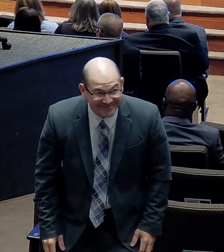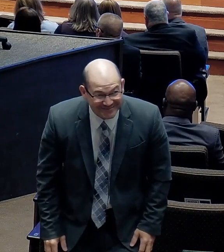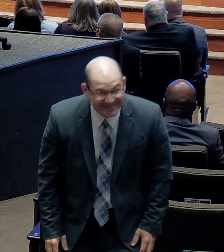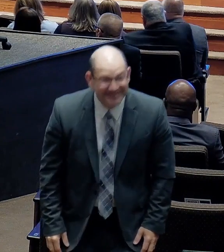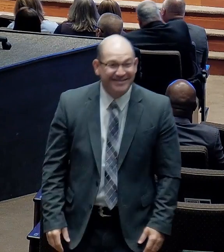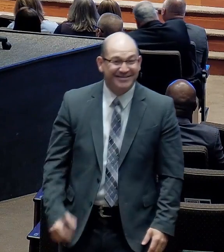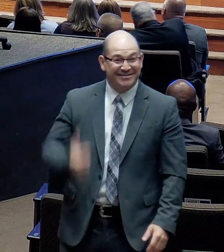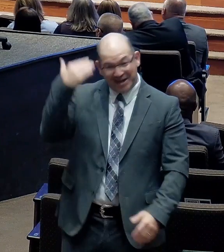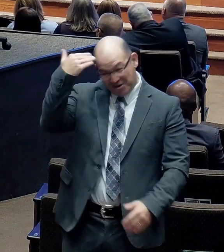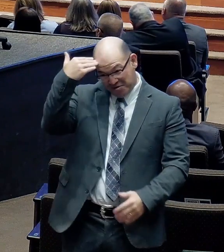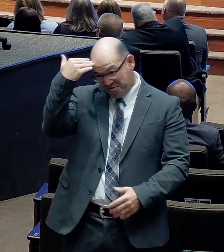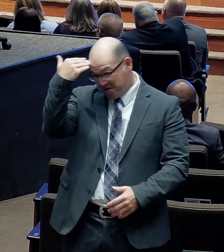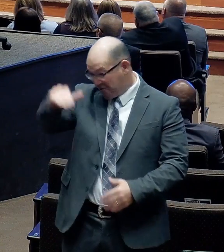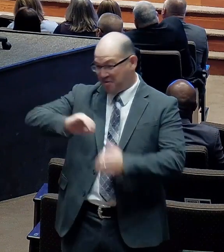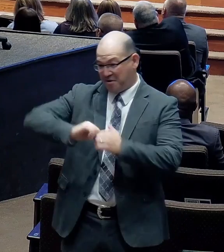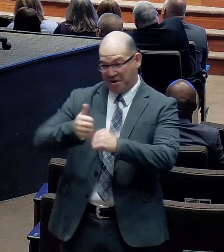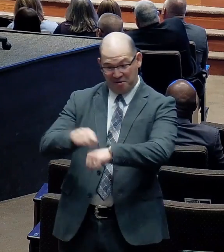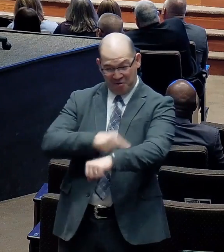Brother Chappell's nervous already, okay?